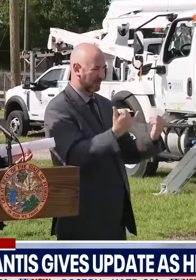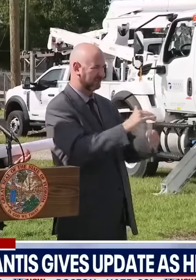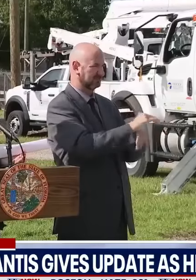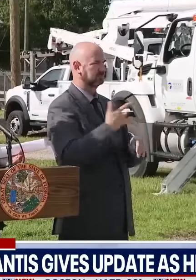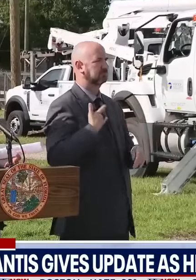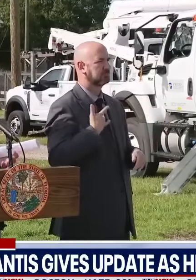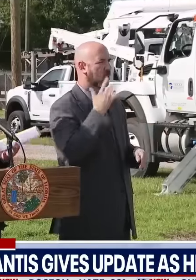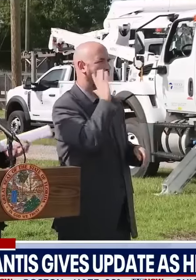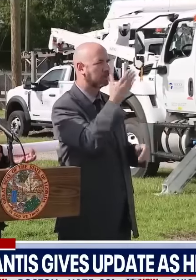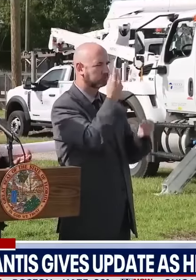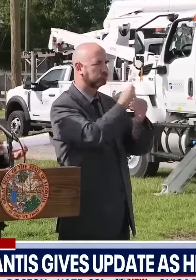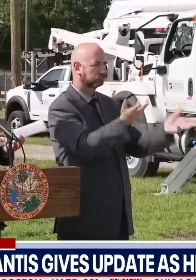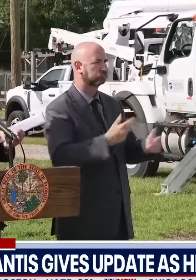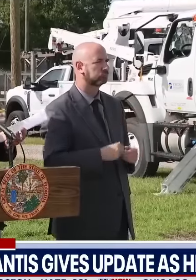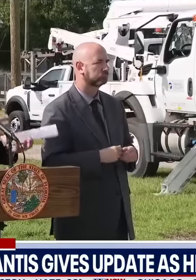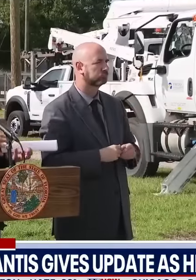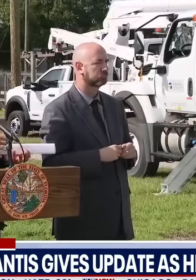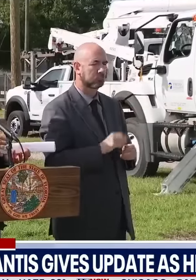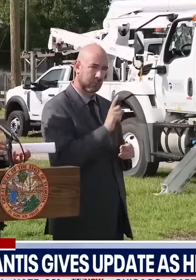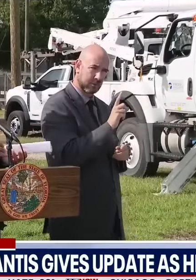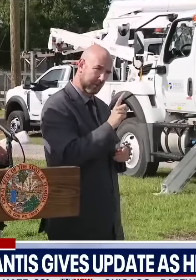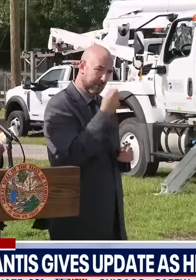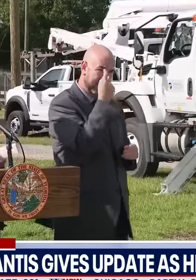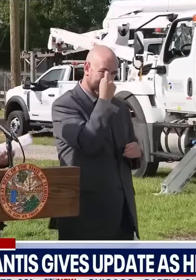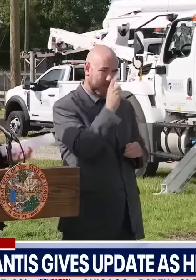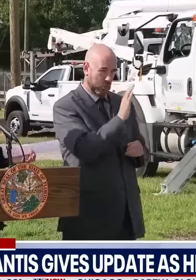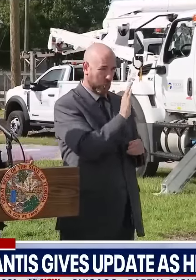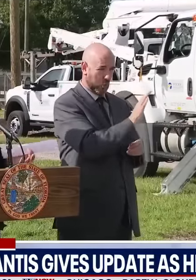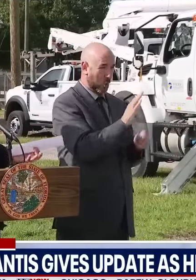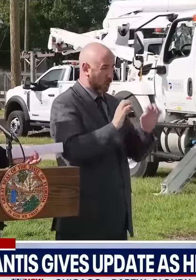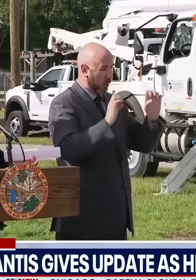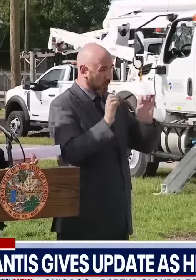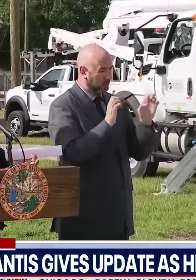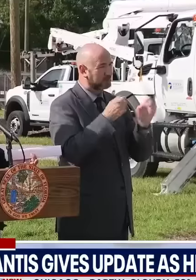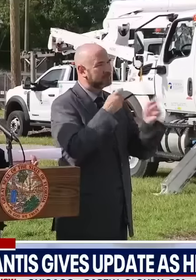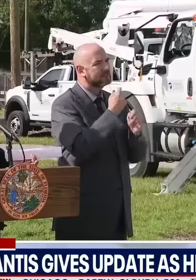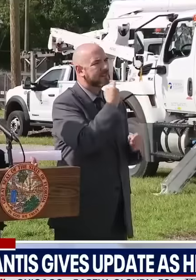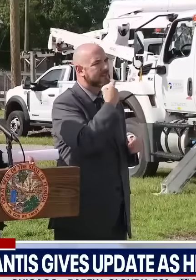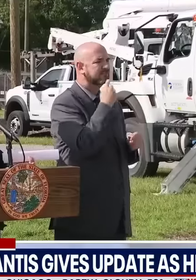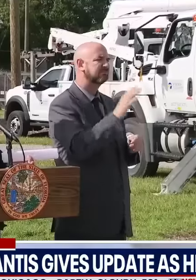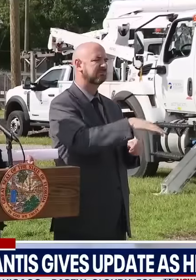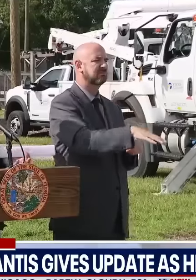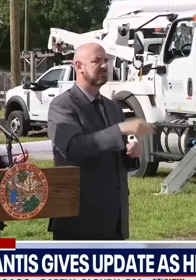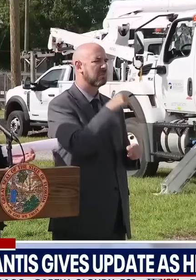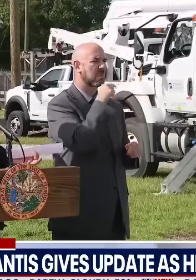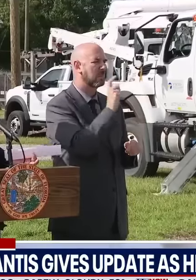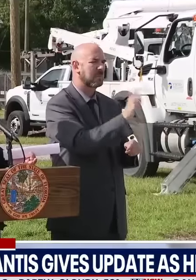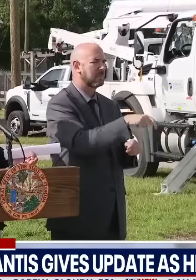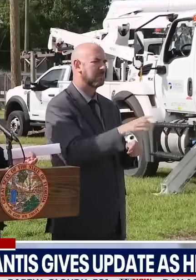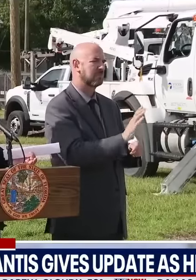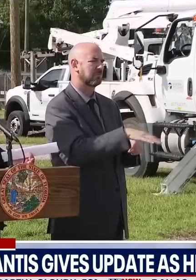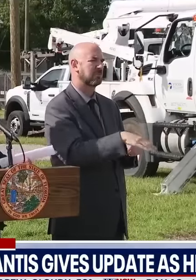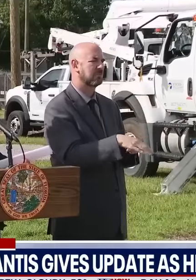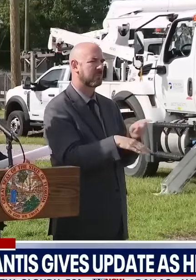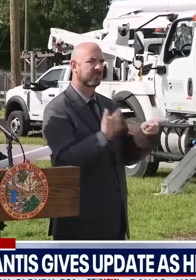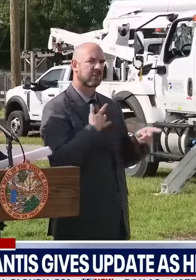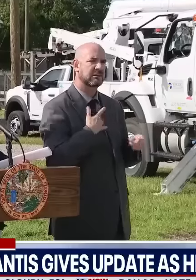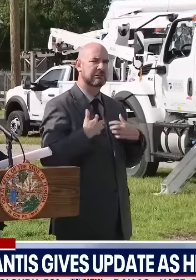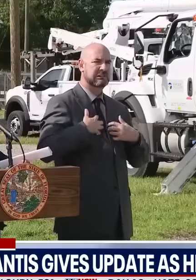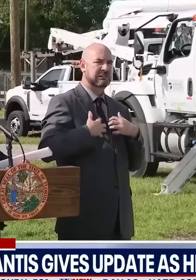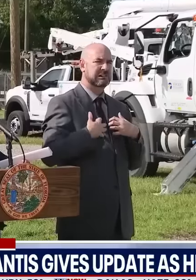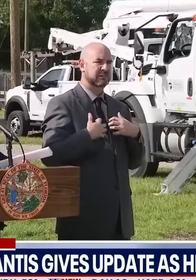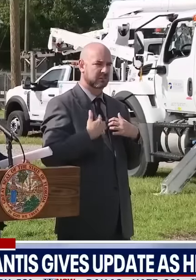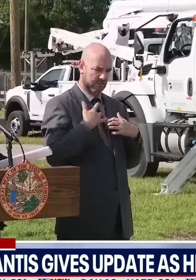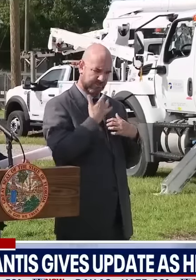emergency management says that you may not need to, if you feel that you would be safer doing that, you're always free to do that.